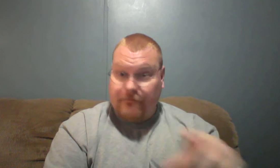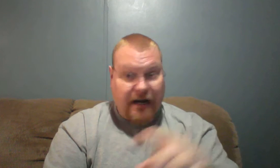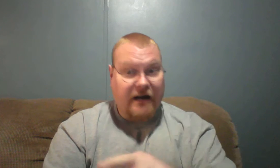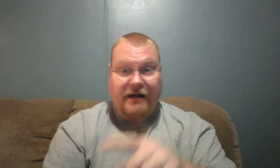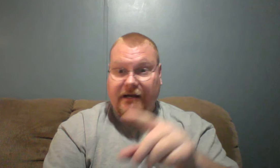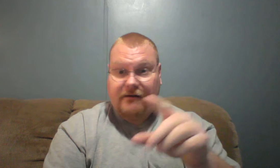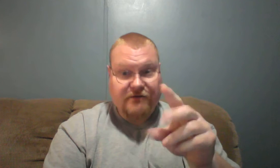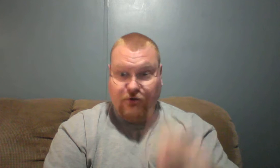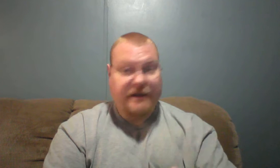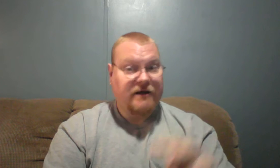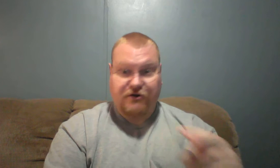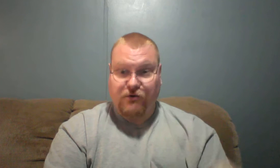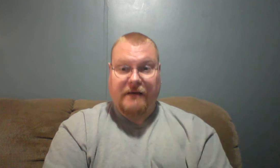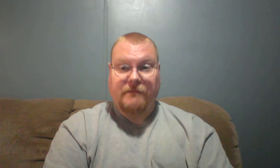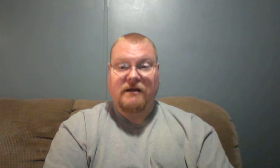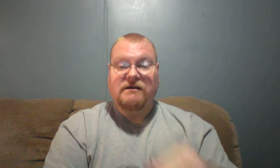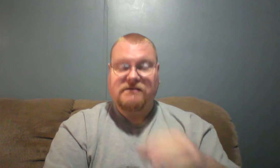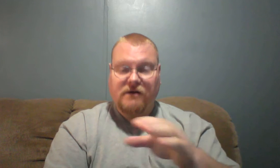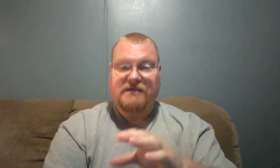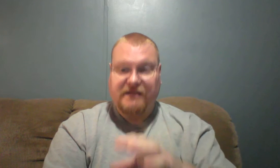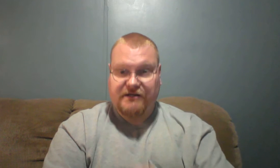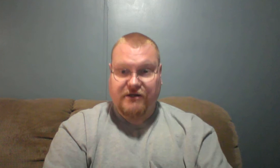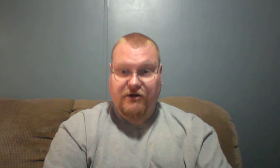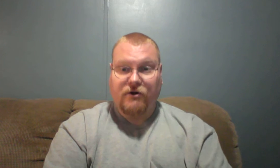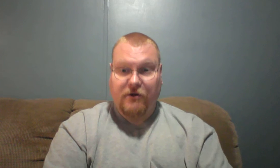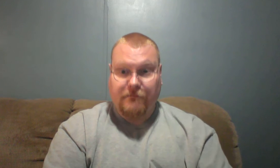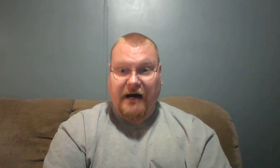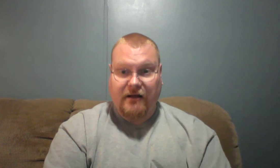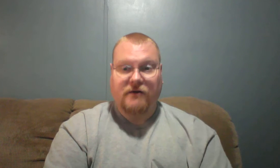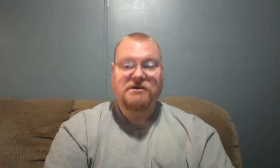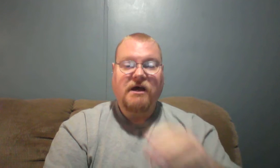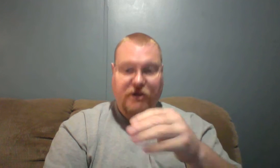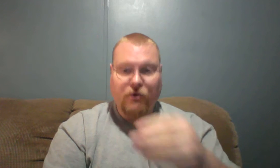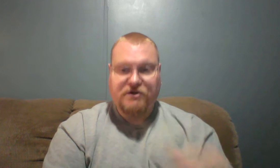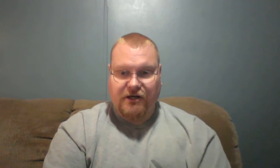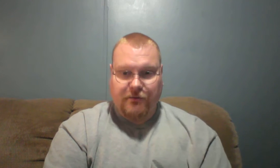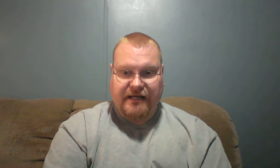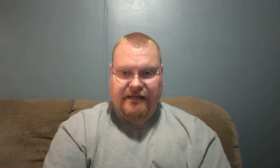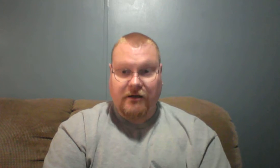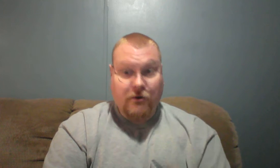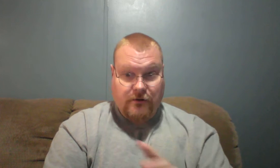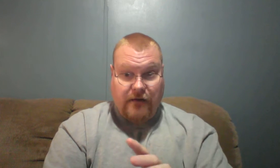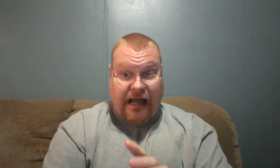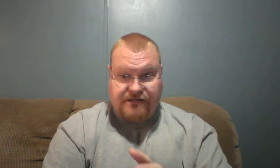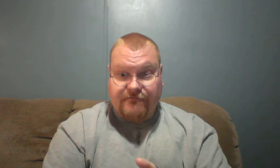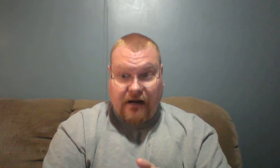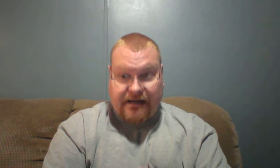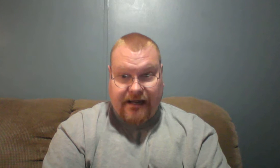marry two men or two women, long as it is in your bylaws, you are still protected as of right now.